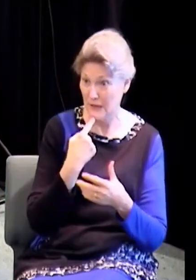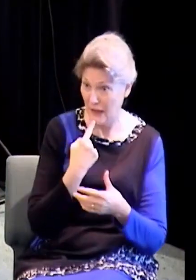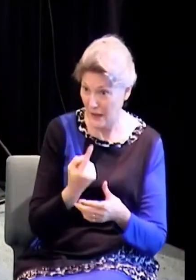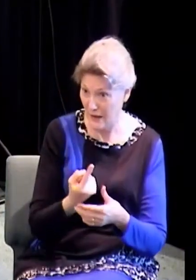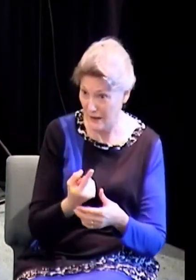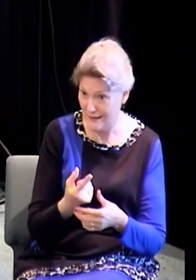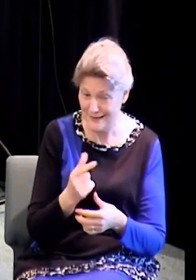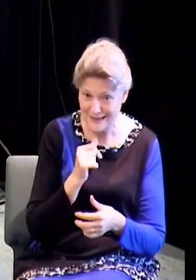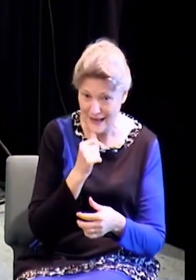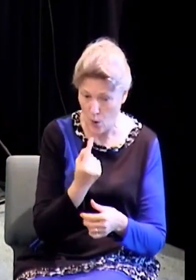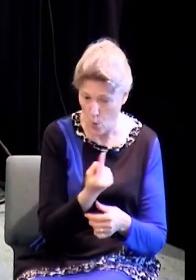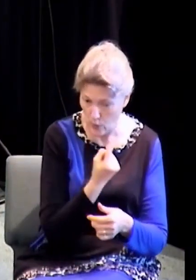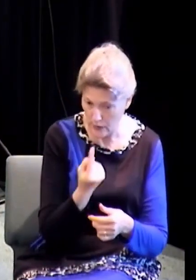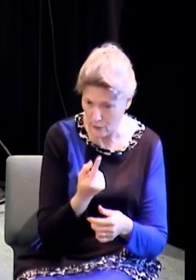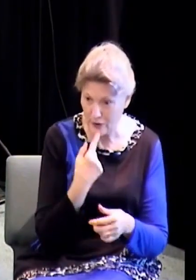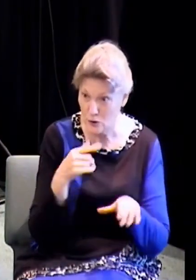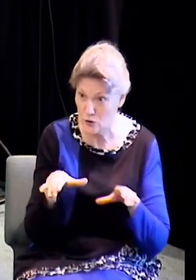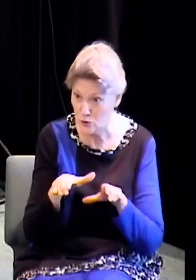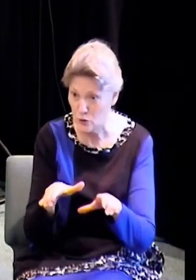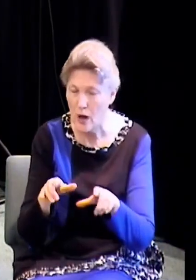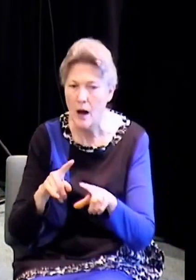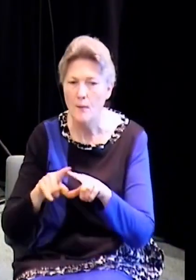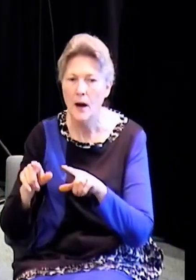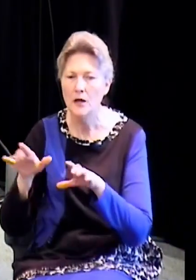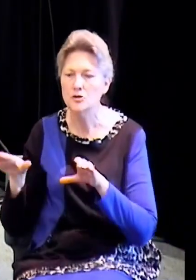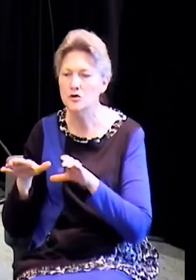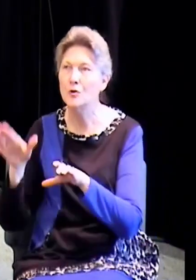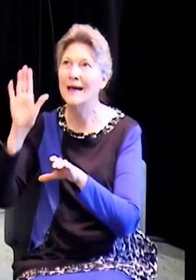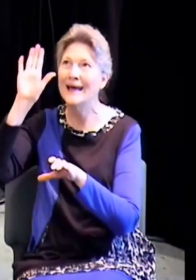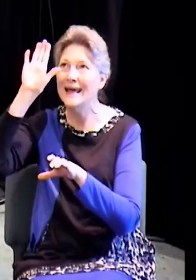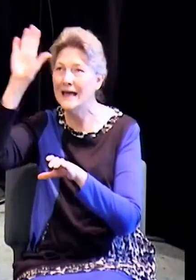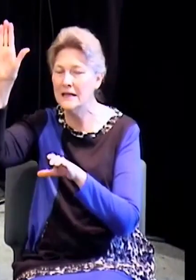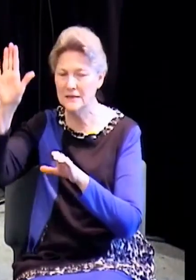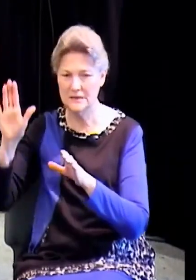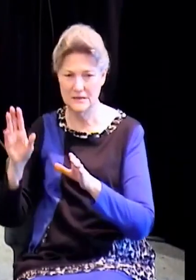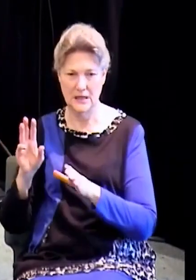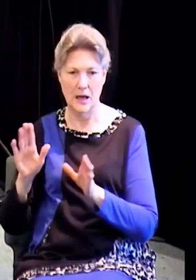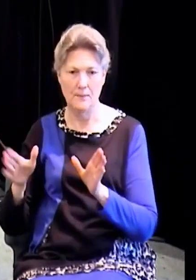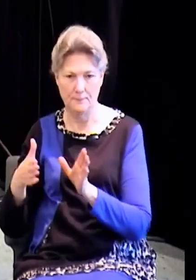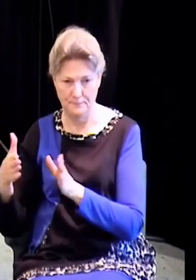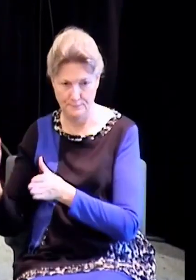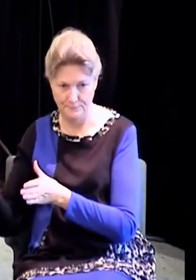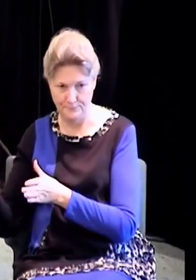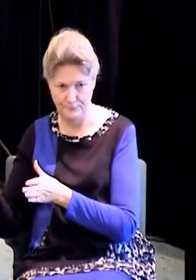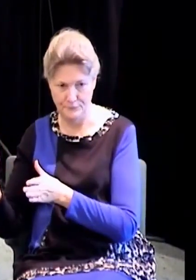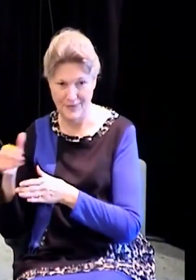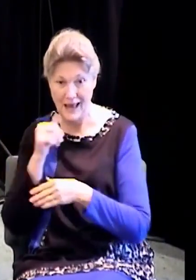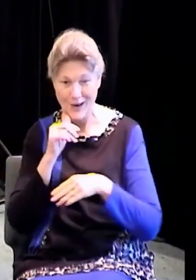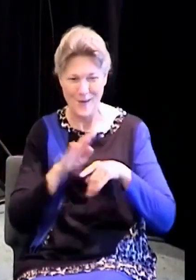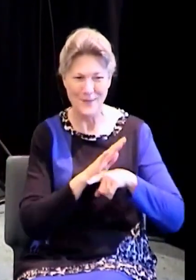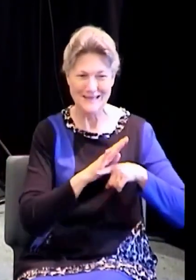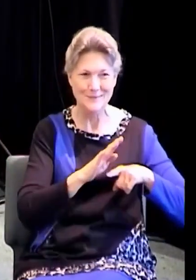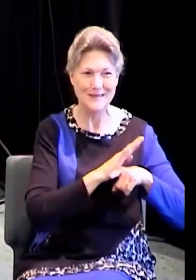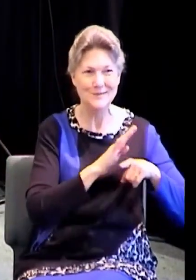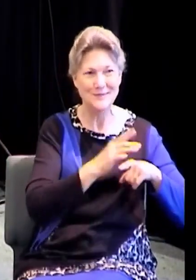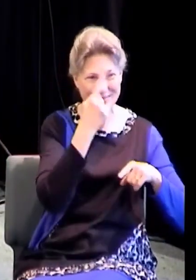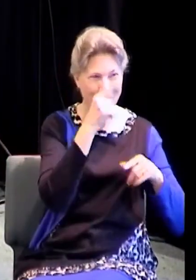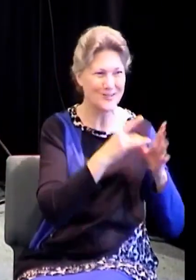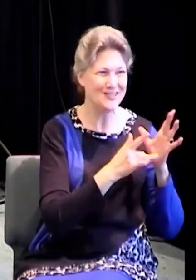or what you do, but do the will of the Father. So it's not just being busy for Jesus. It's are you